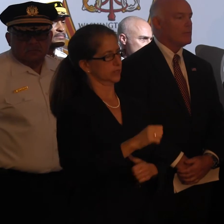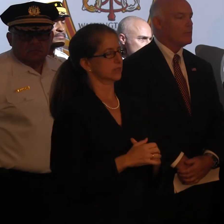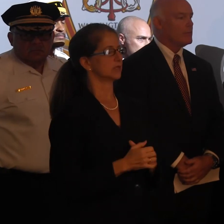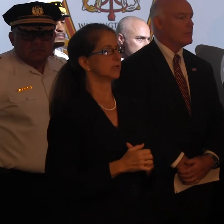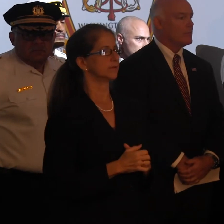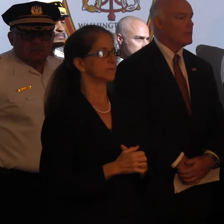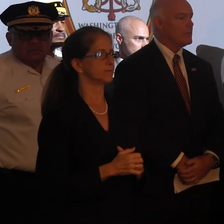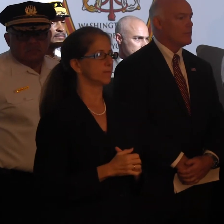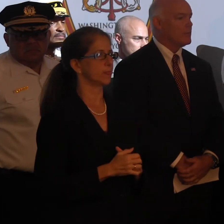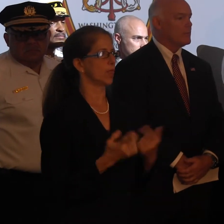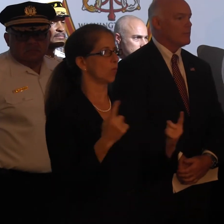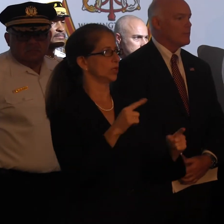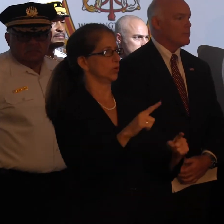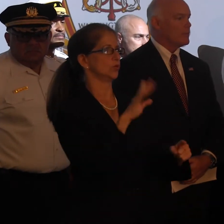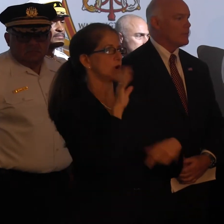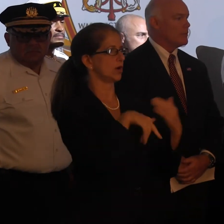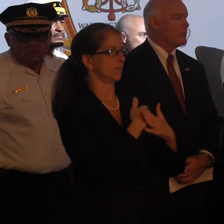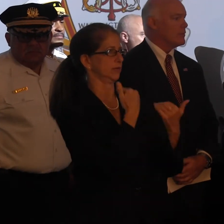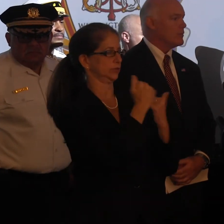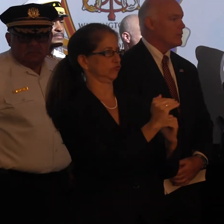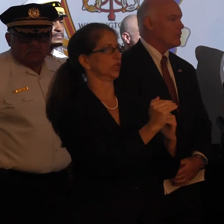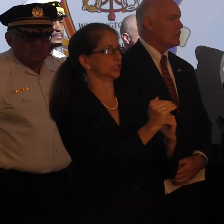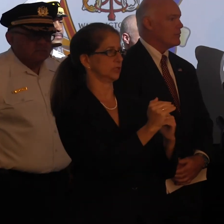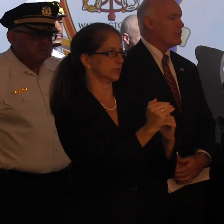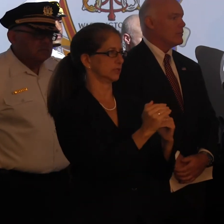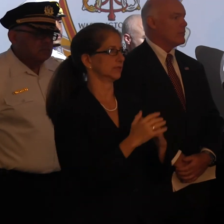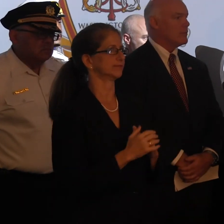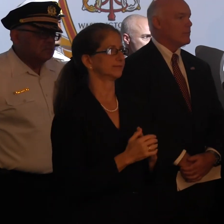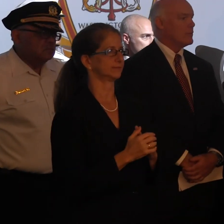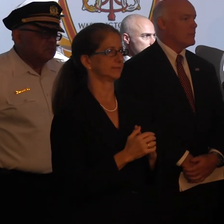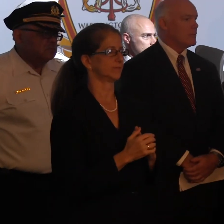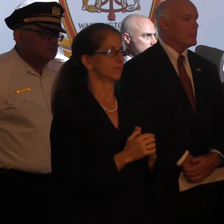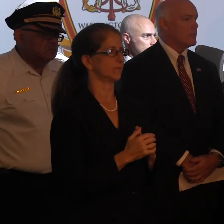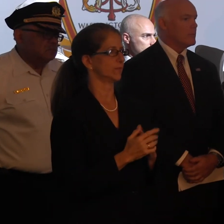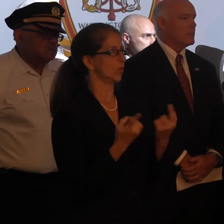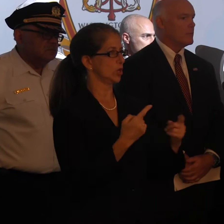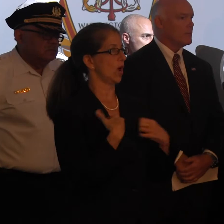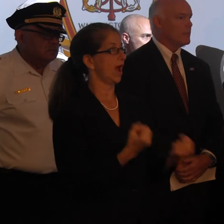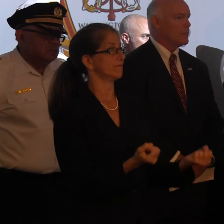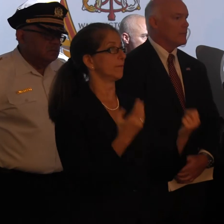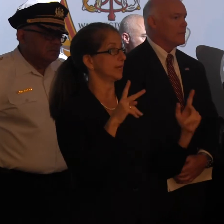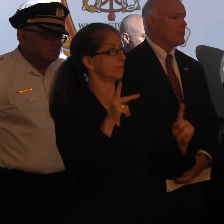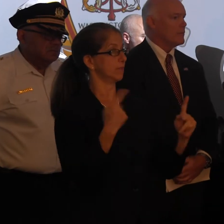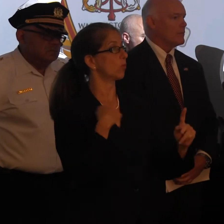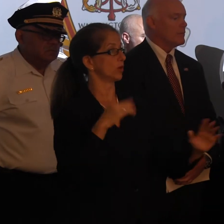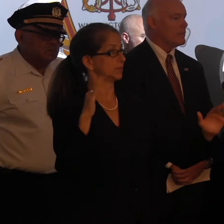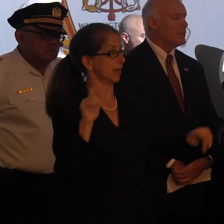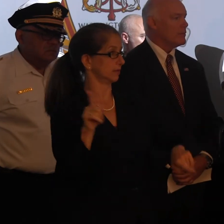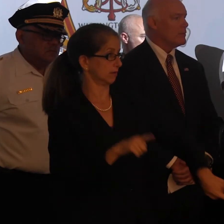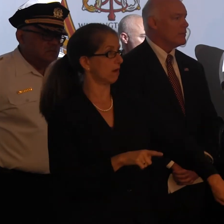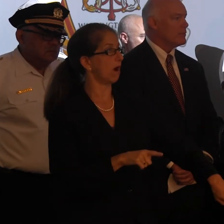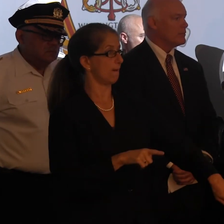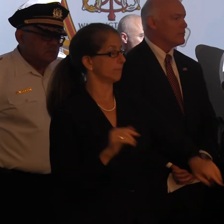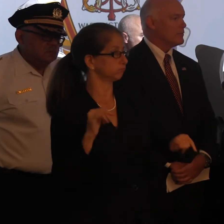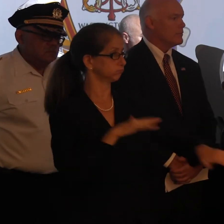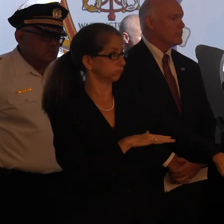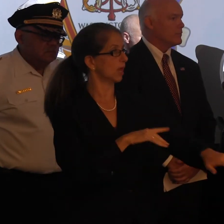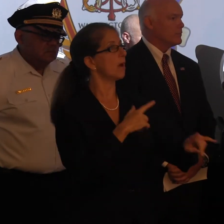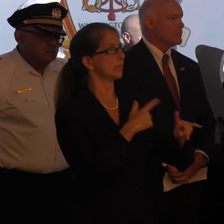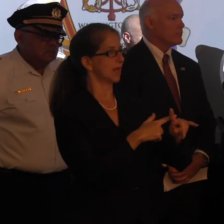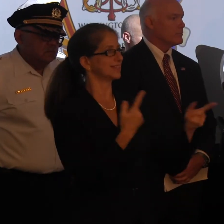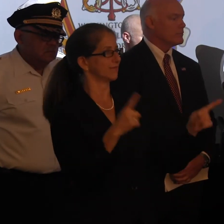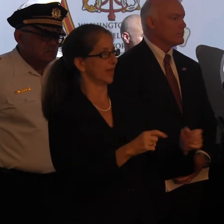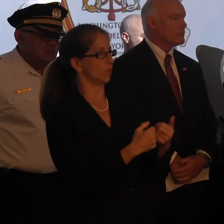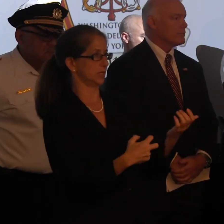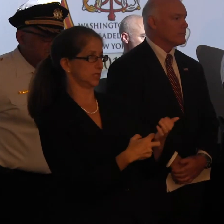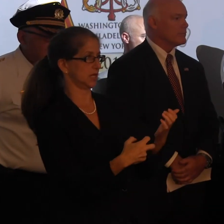restrictions, when you have the amount of people that we're anticipating and a ticketed event, and